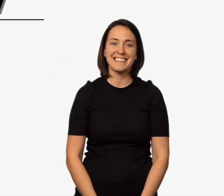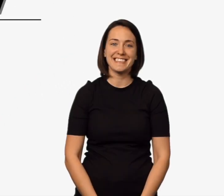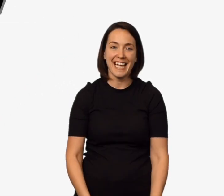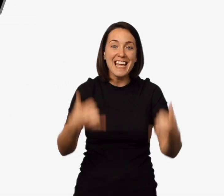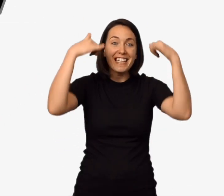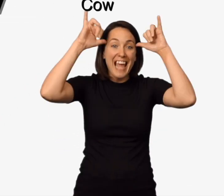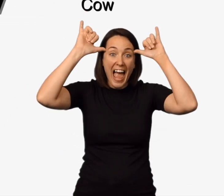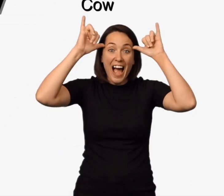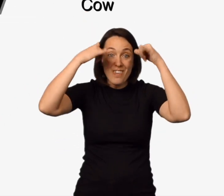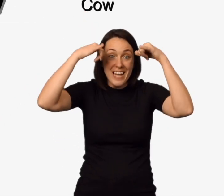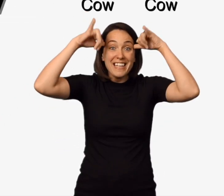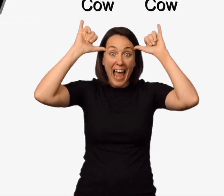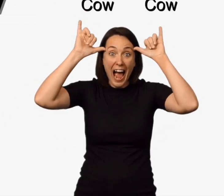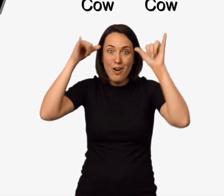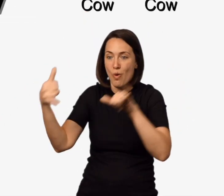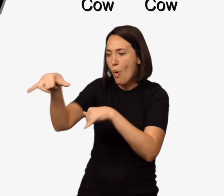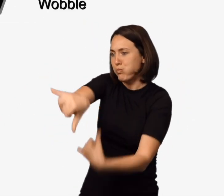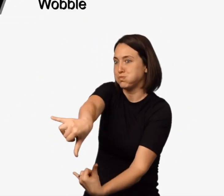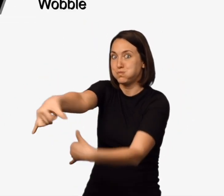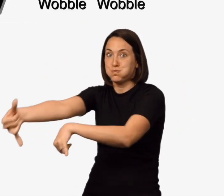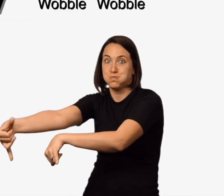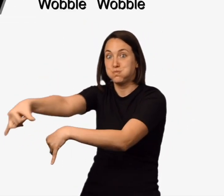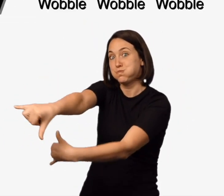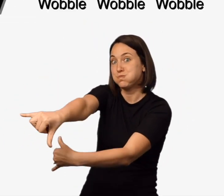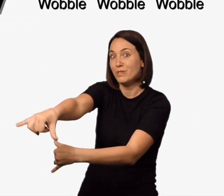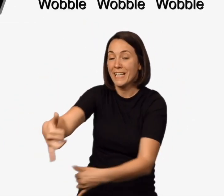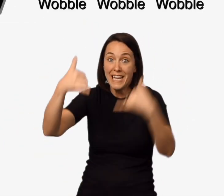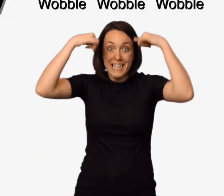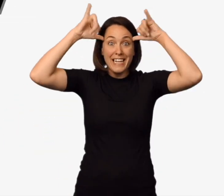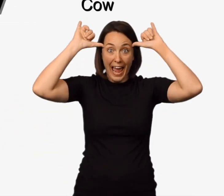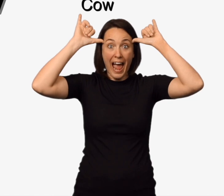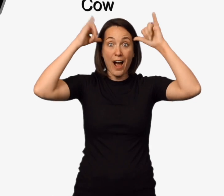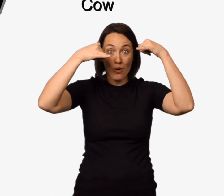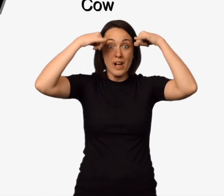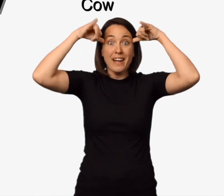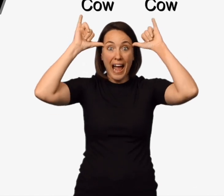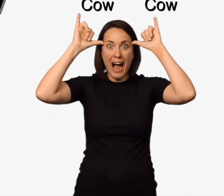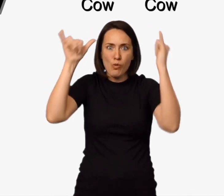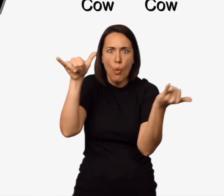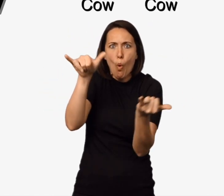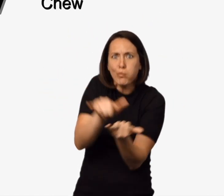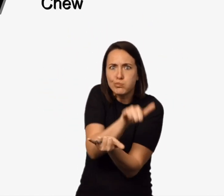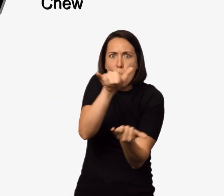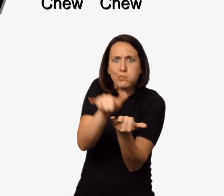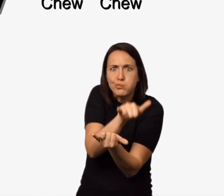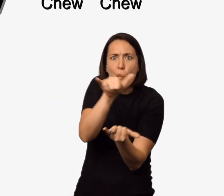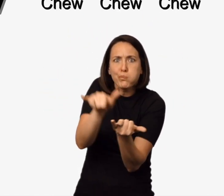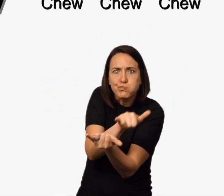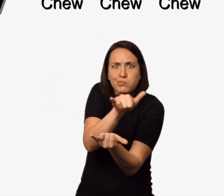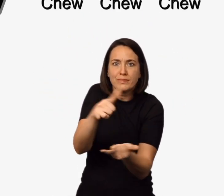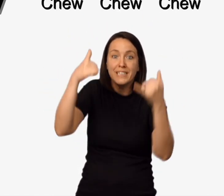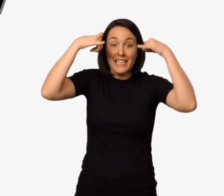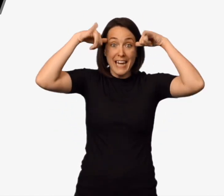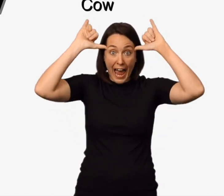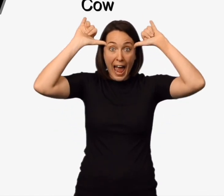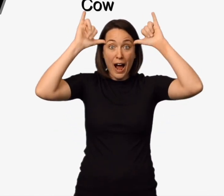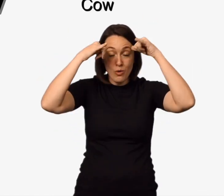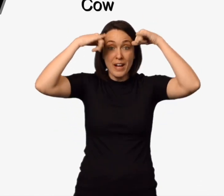Cow, cow Wobble, wobble, wobble Cow, cow Choo, choo, choo Cow,